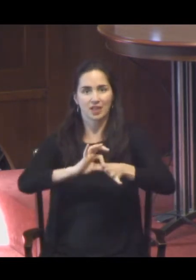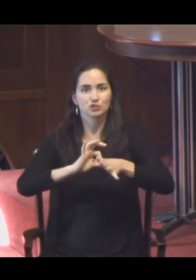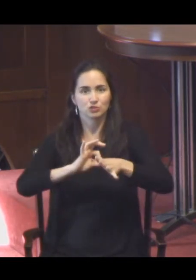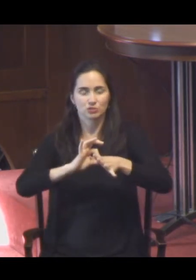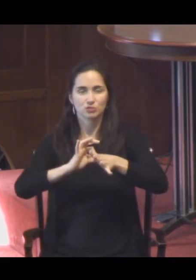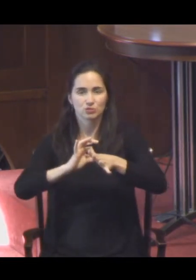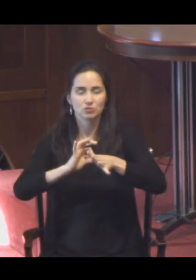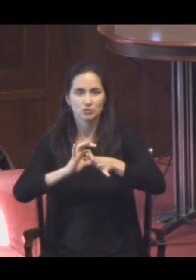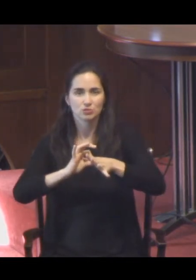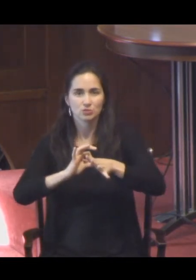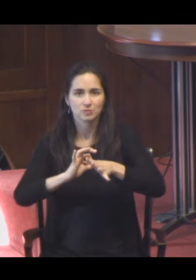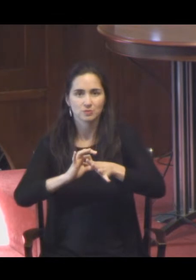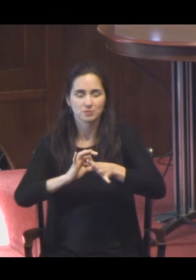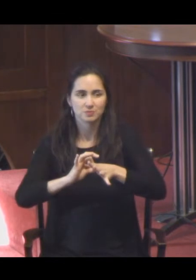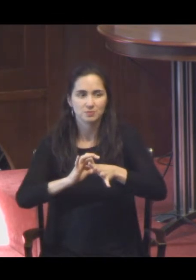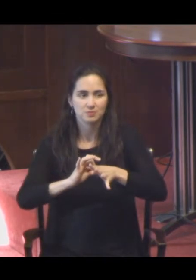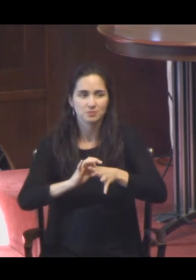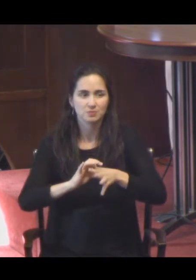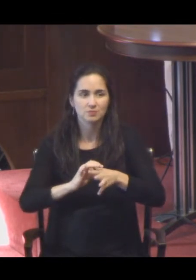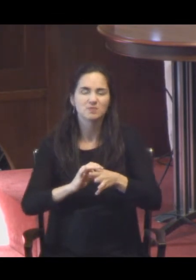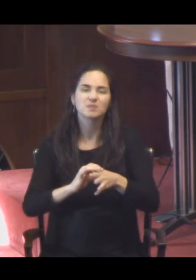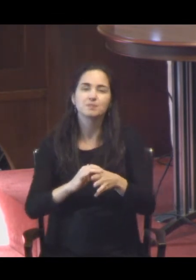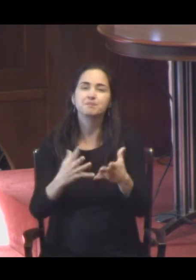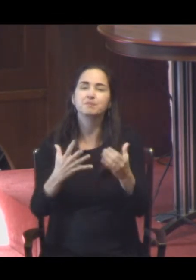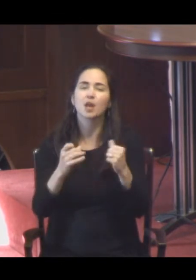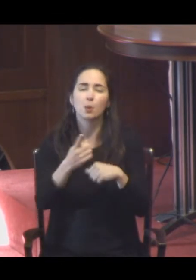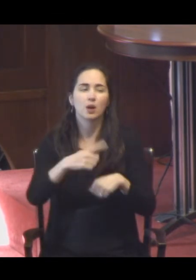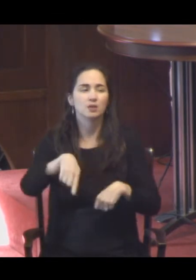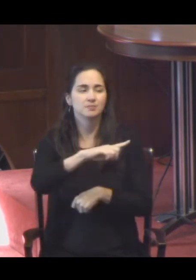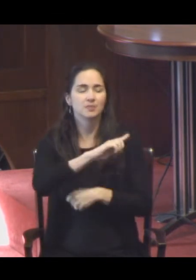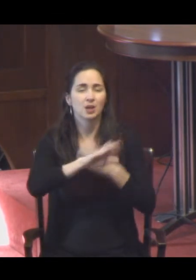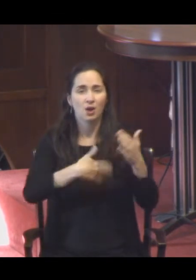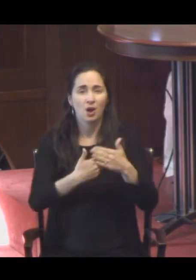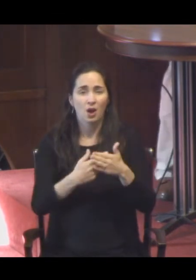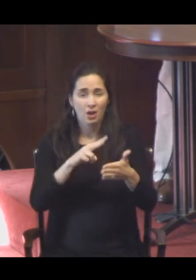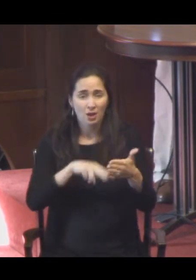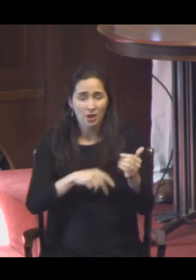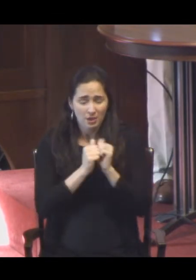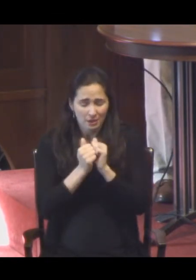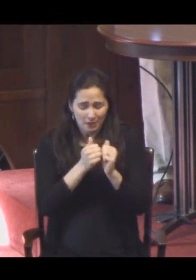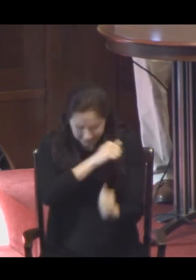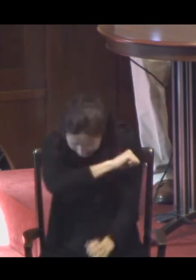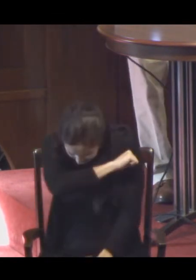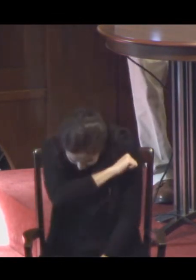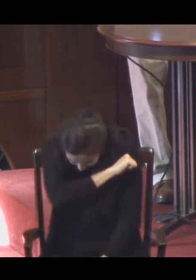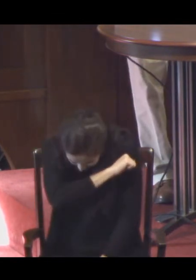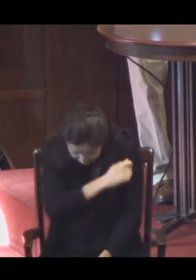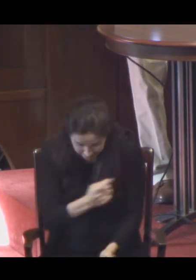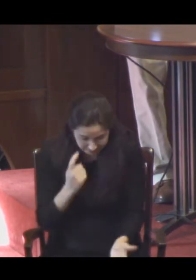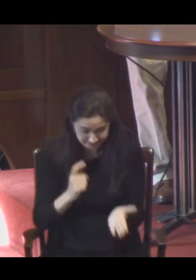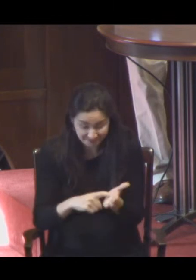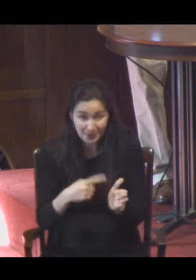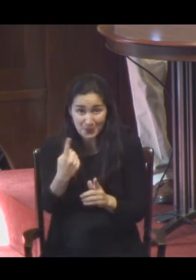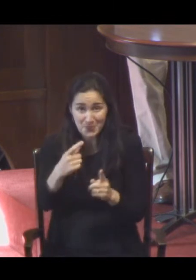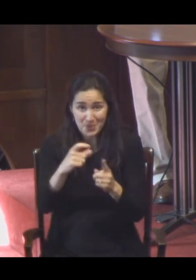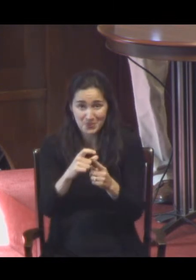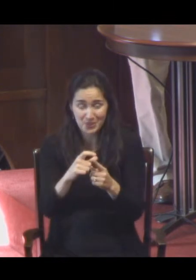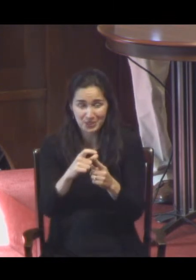And I'd like to have us all read, and you'll notice that one of the words is in red. But let's read this together,